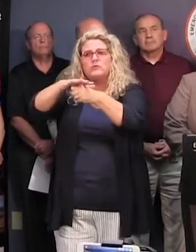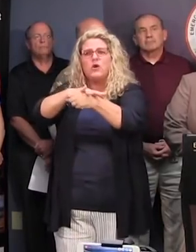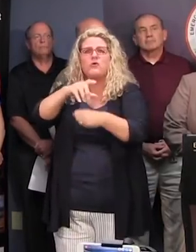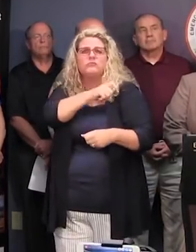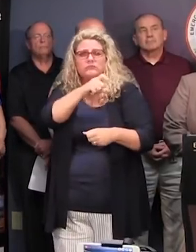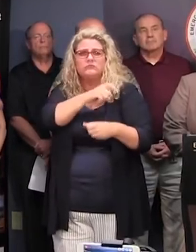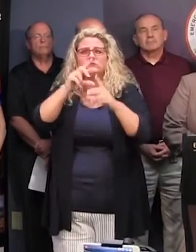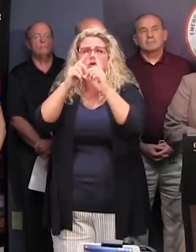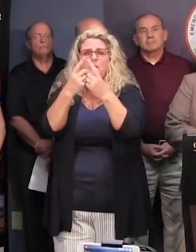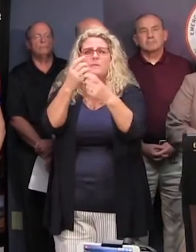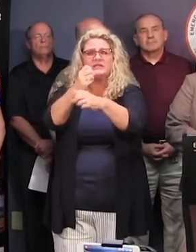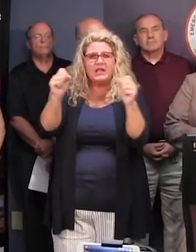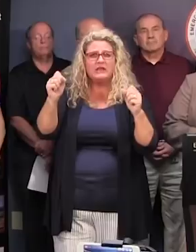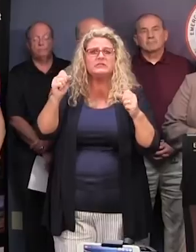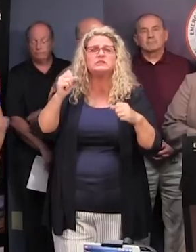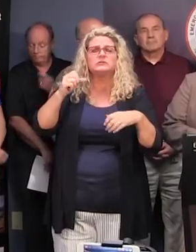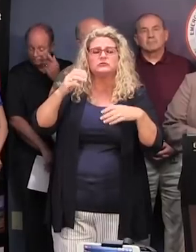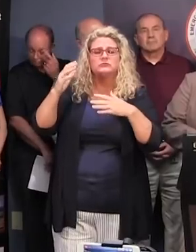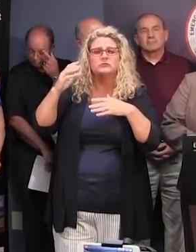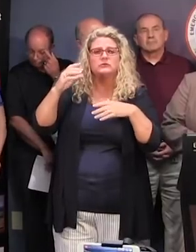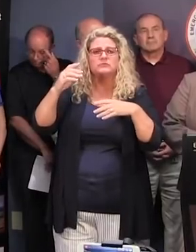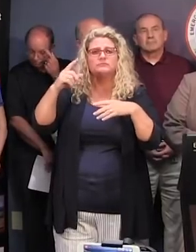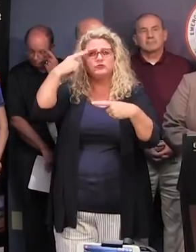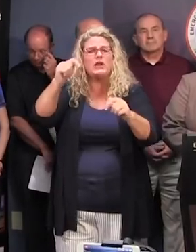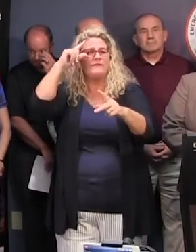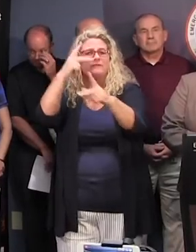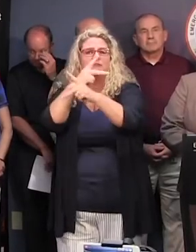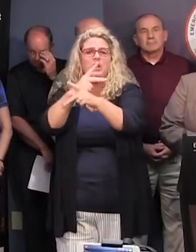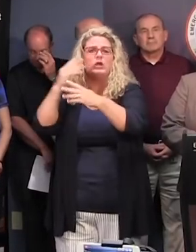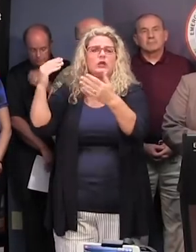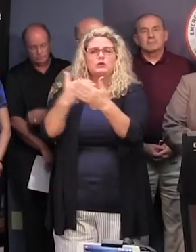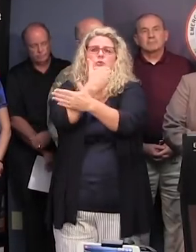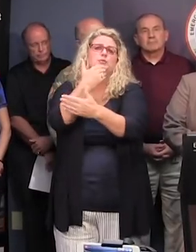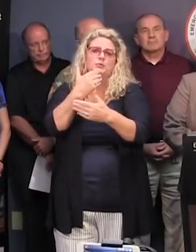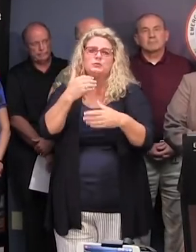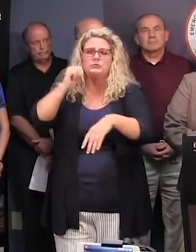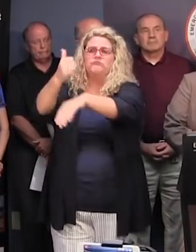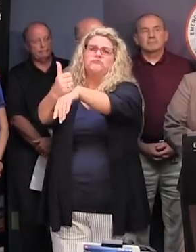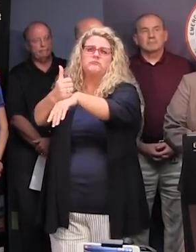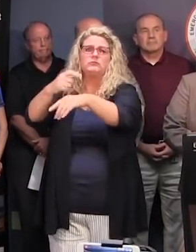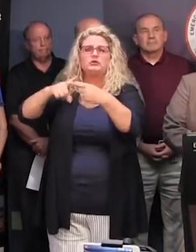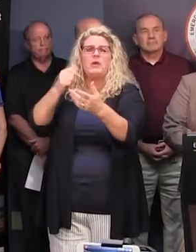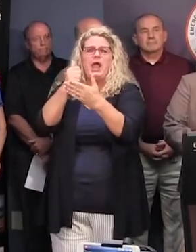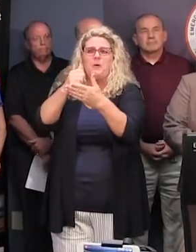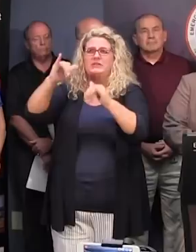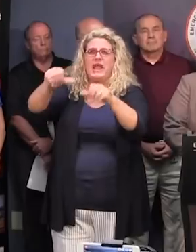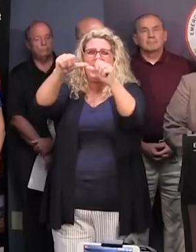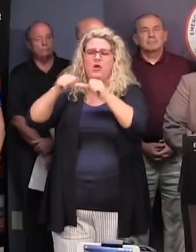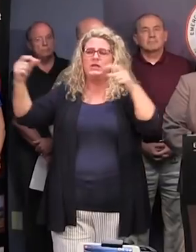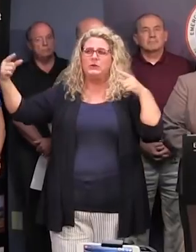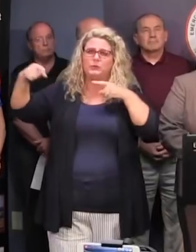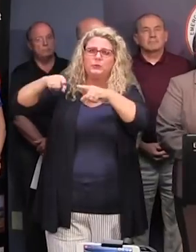of Public Safety to look to implement a new plan to try to affect that merge area in a more efficient manner to try to get